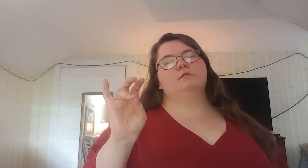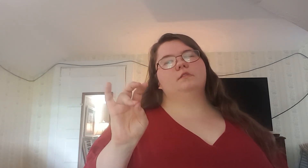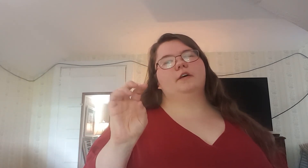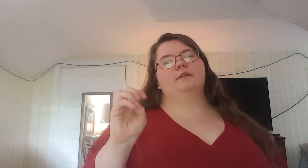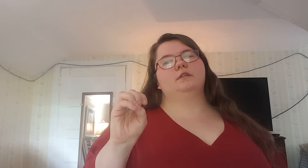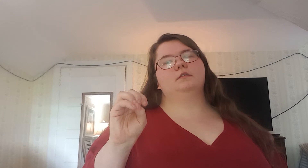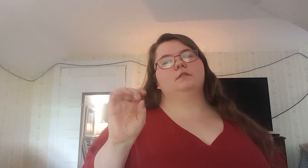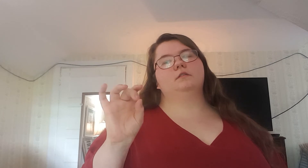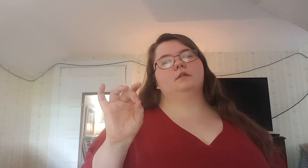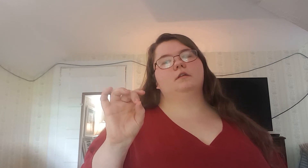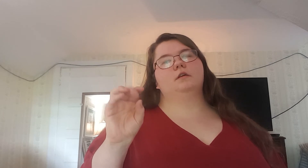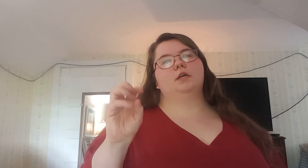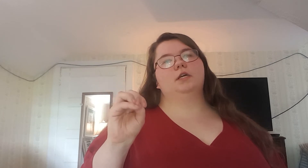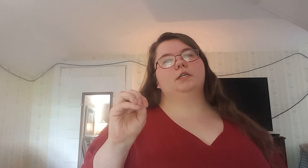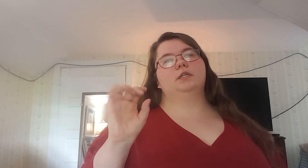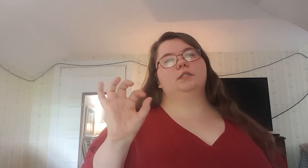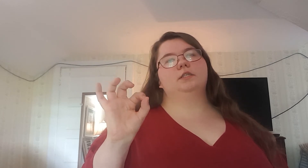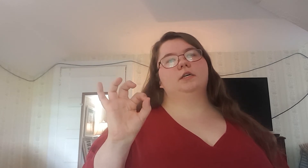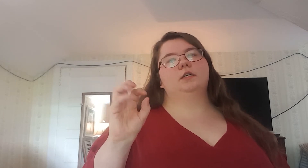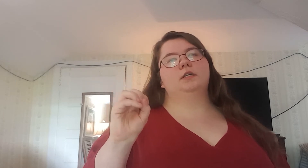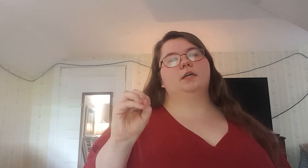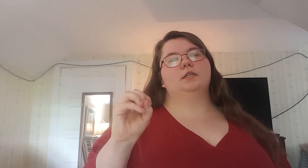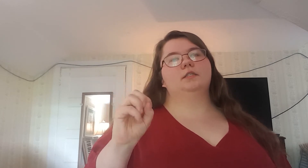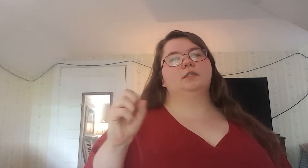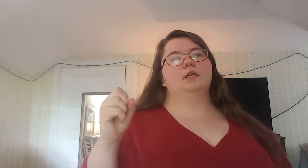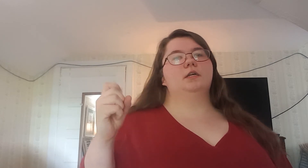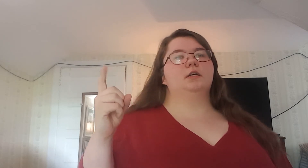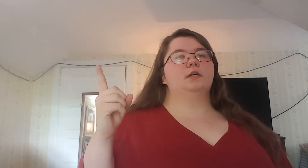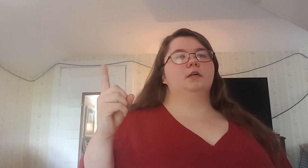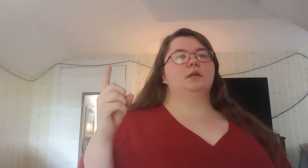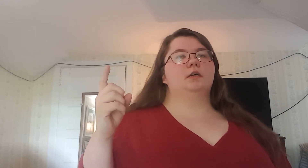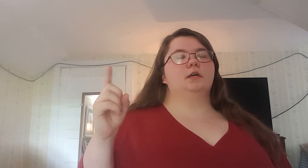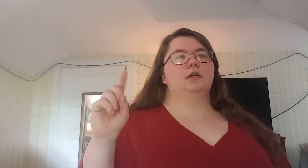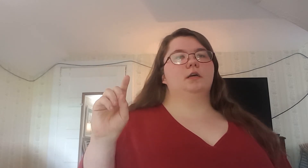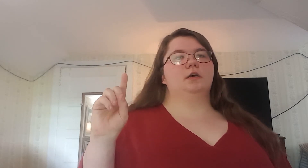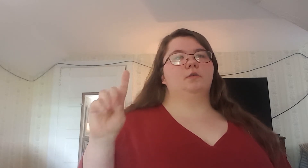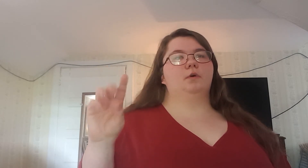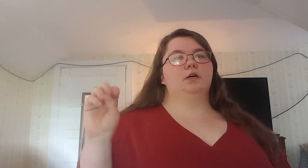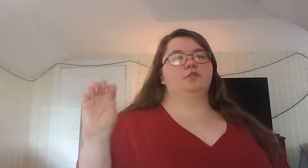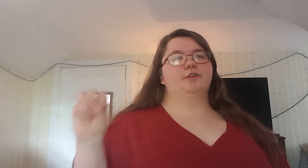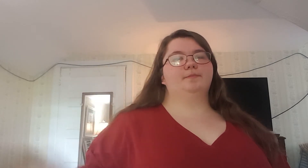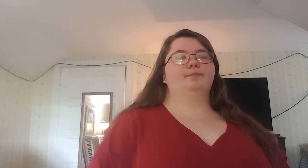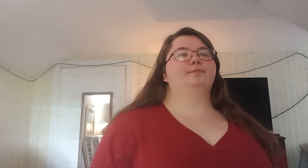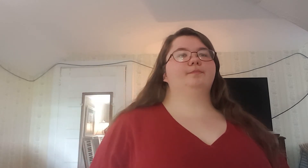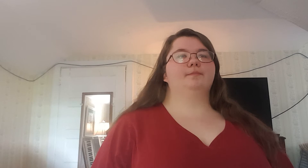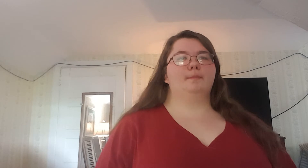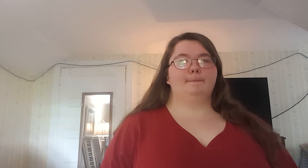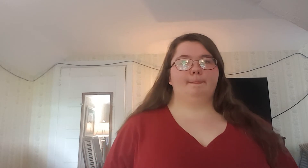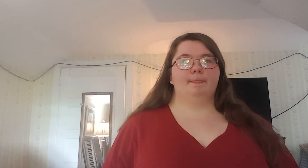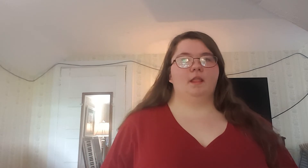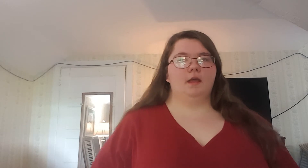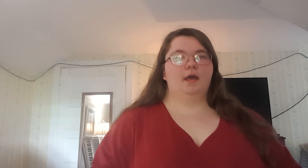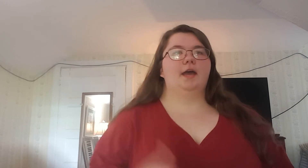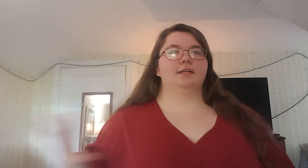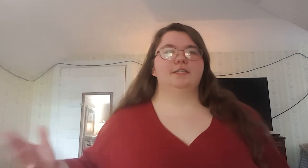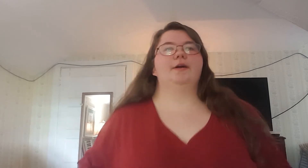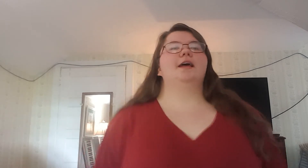70s, 80s, 90s, and 100, and so on.